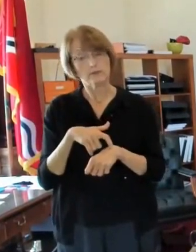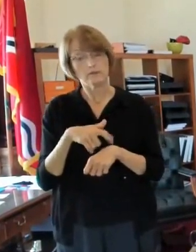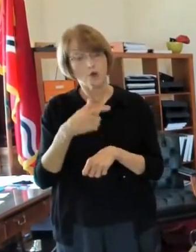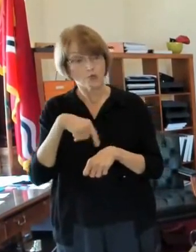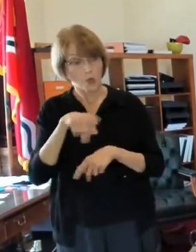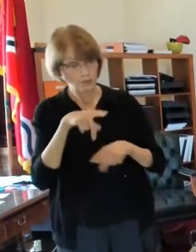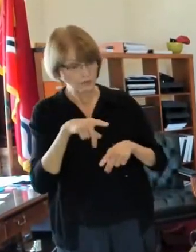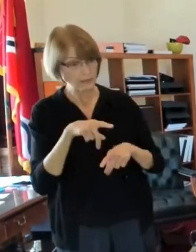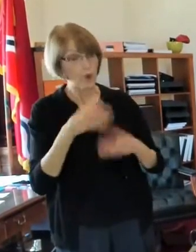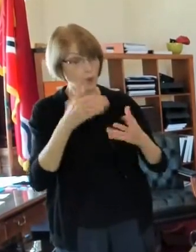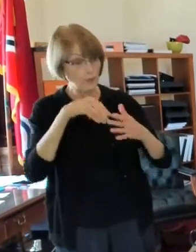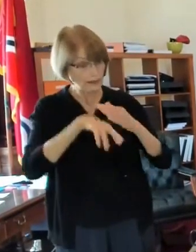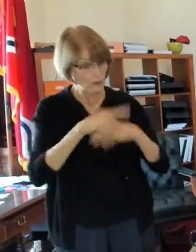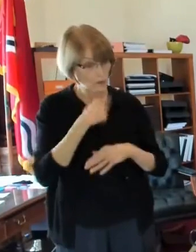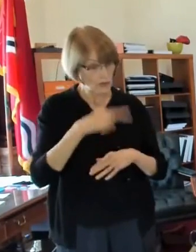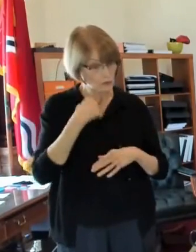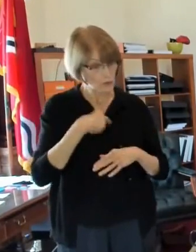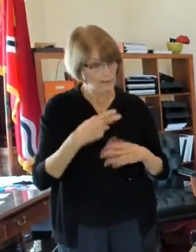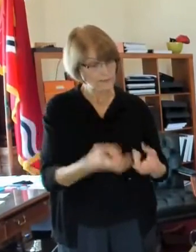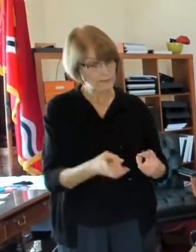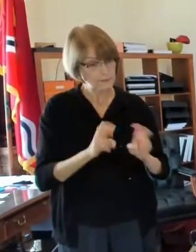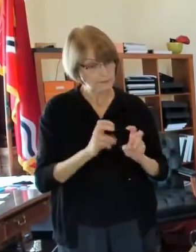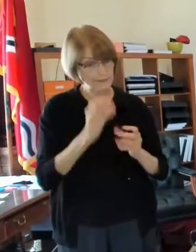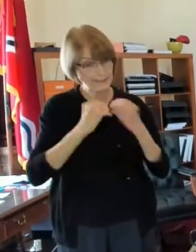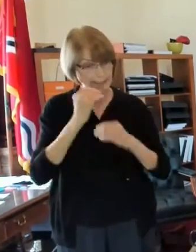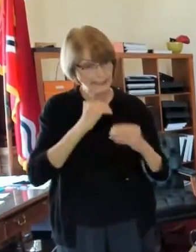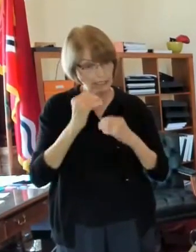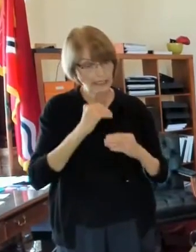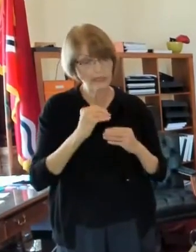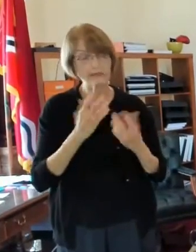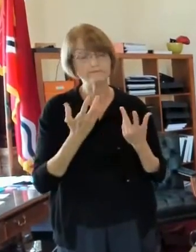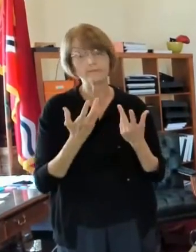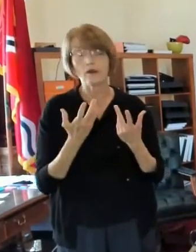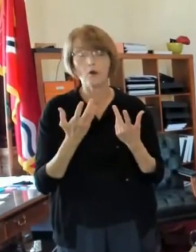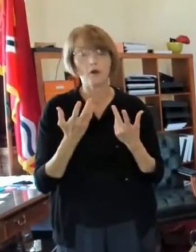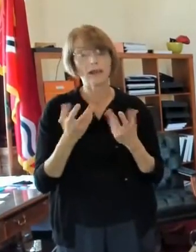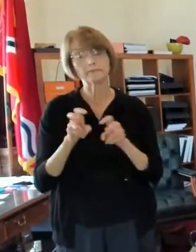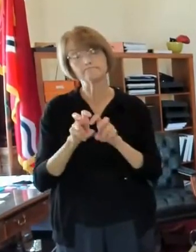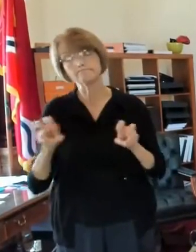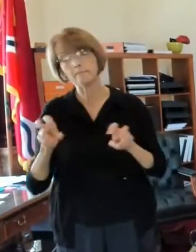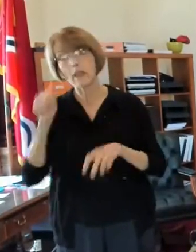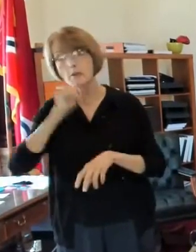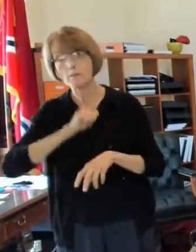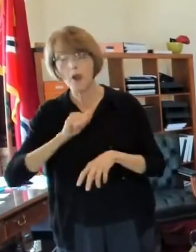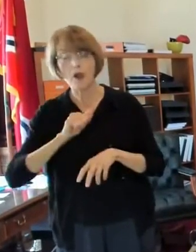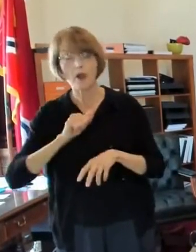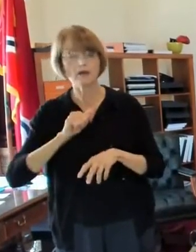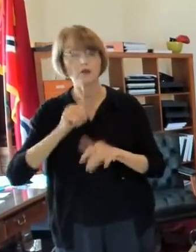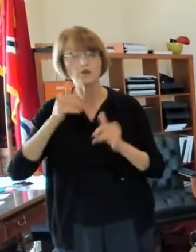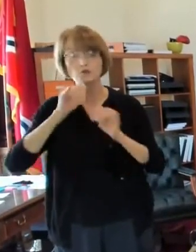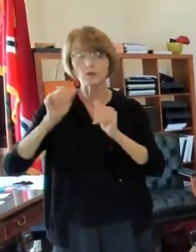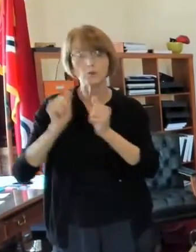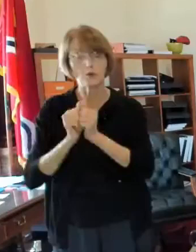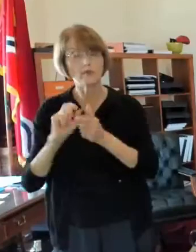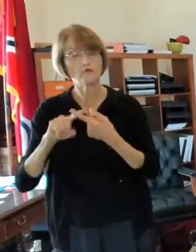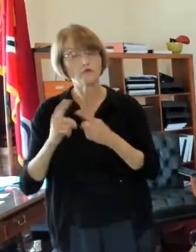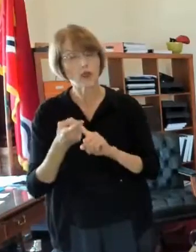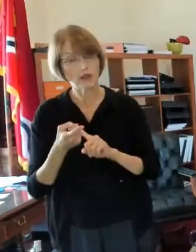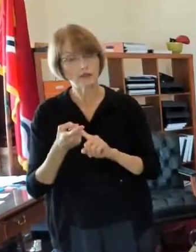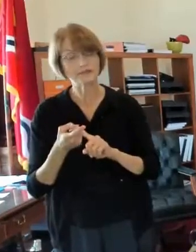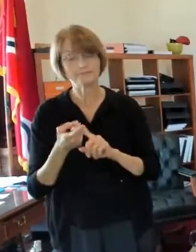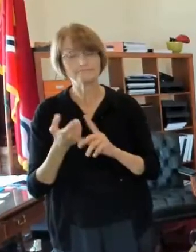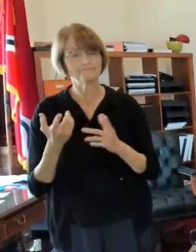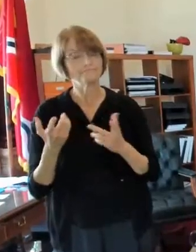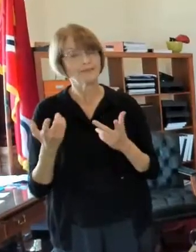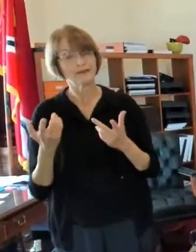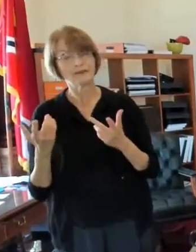tables eating dinner um or even having drinks with their friends to be able to do that after work